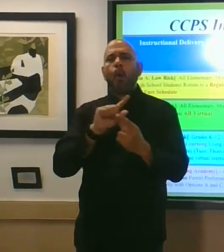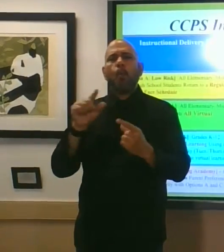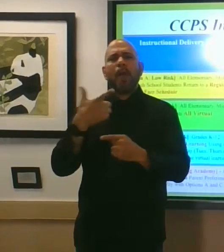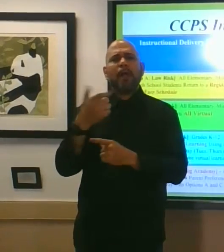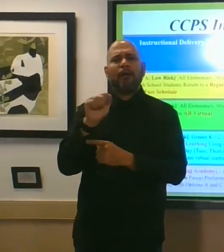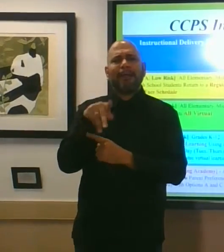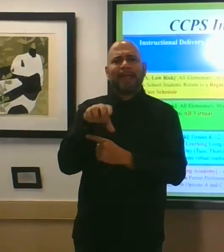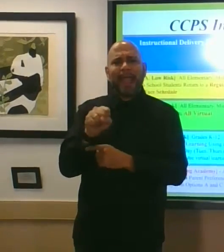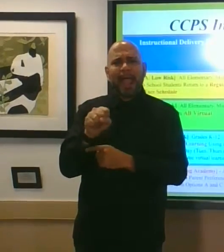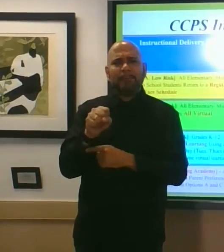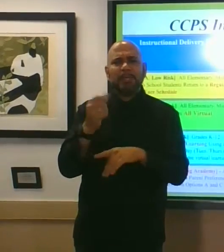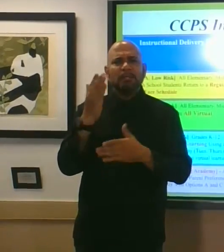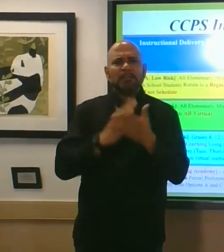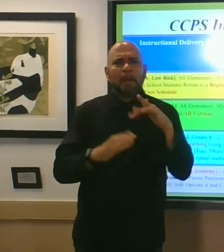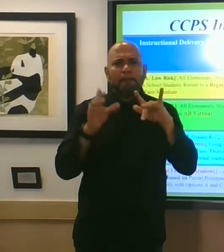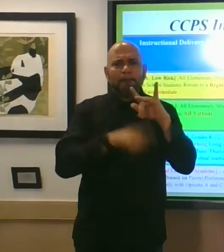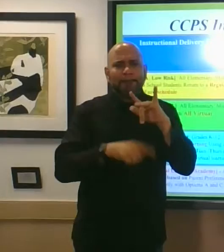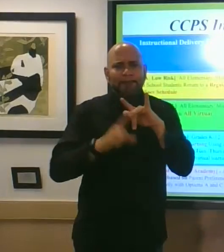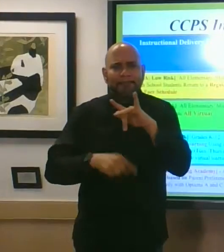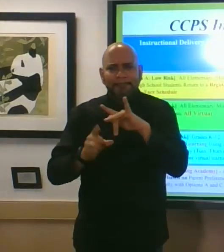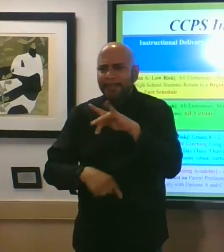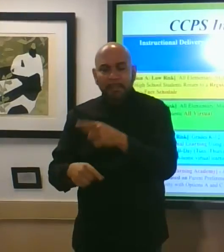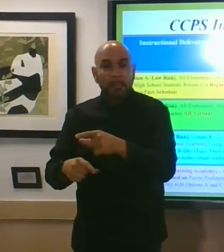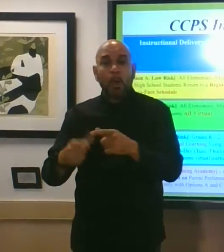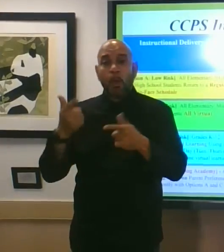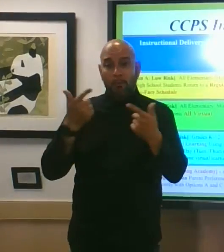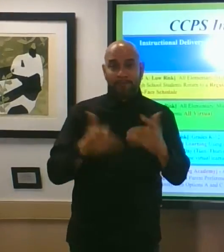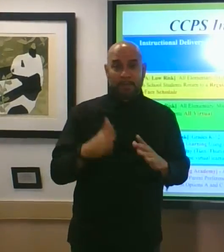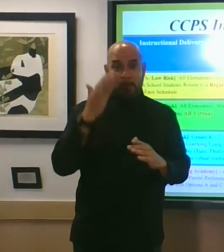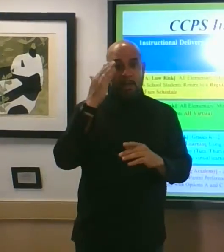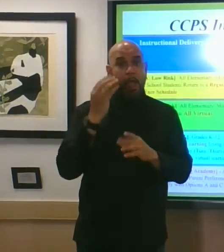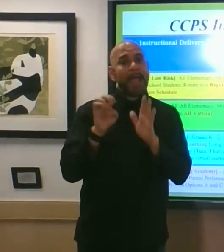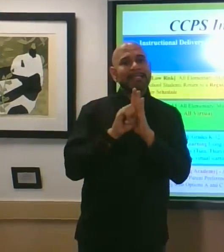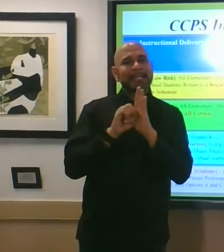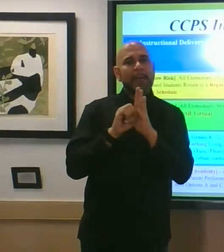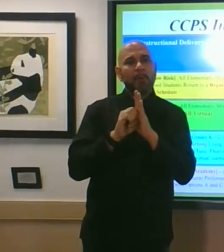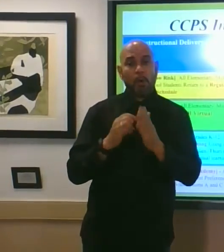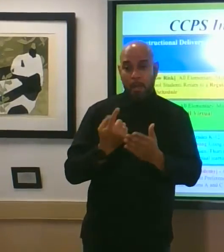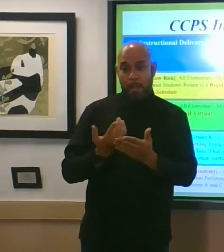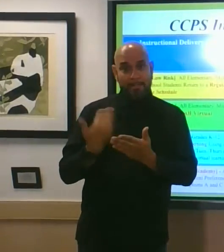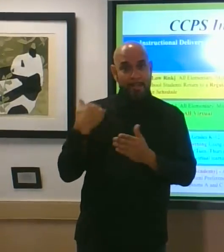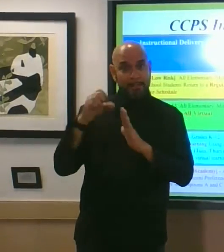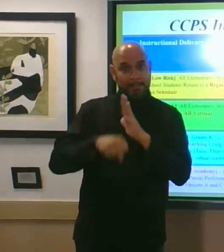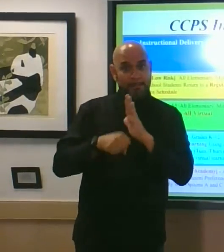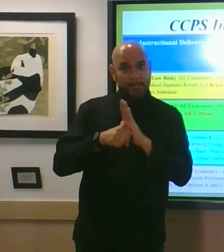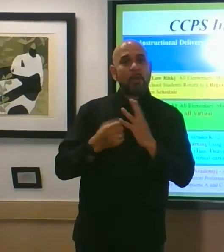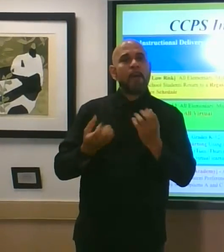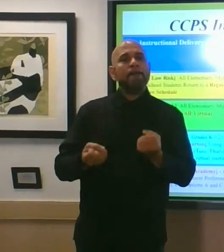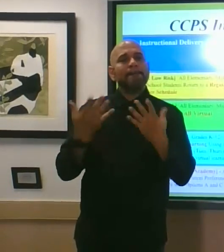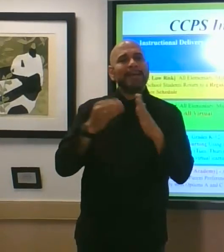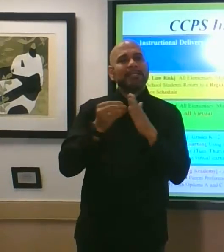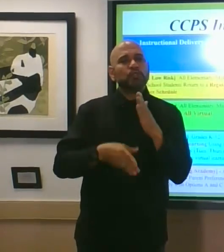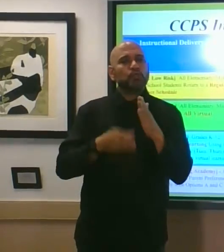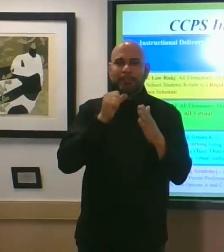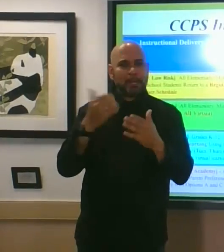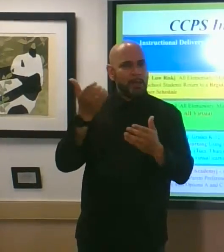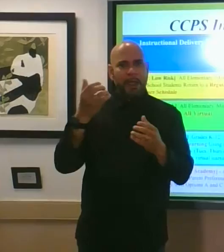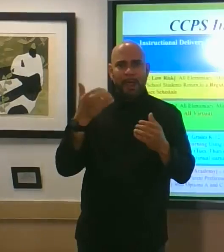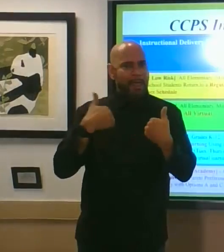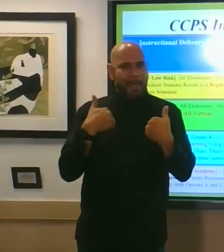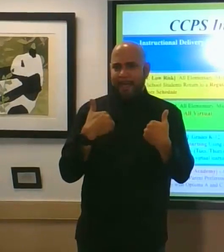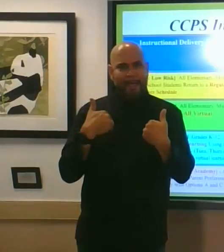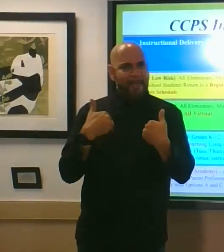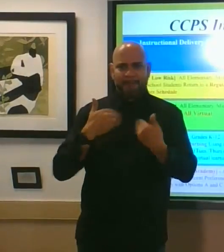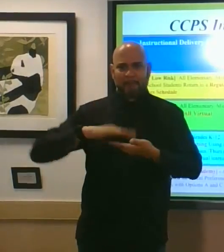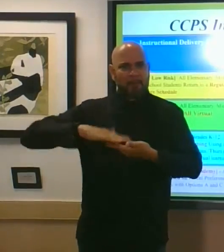students did not participate in virtual learning because they did not have access to devices or wi-fi they will be a